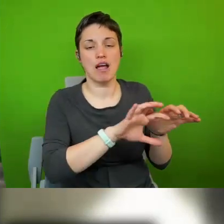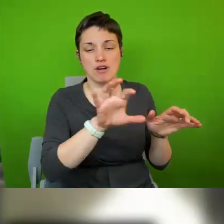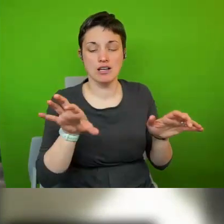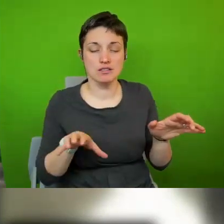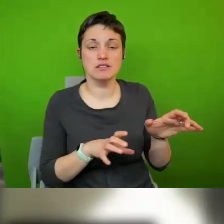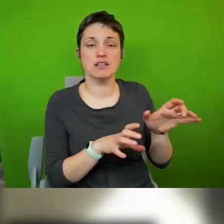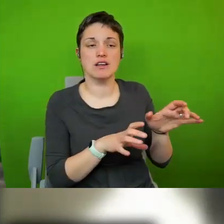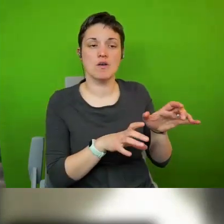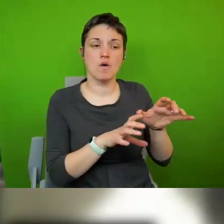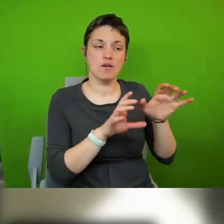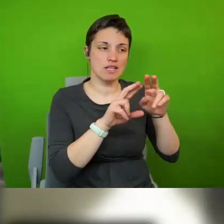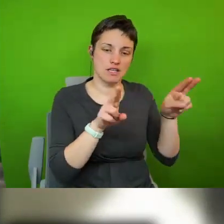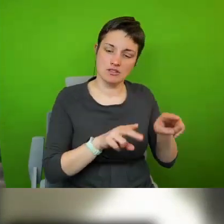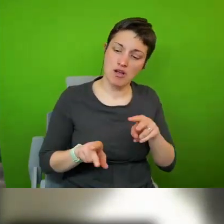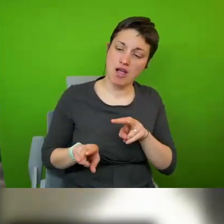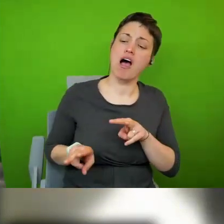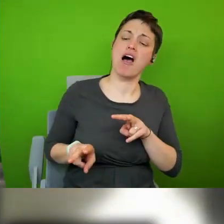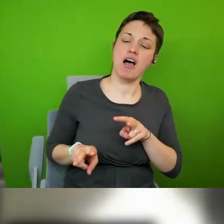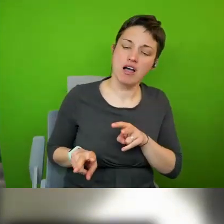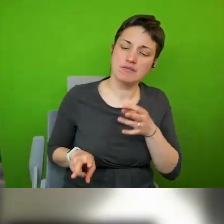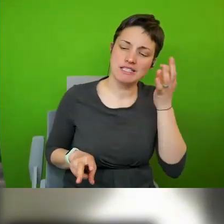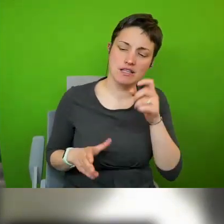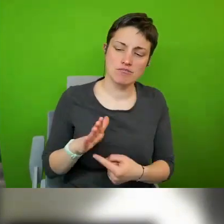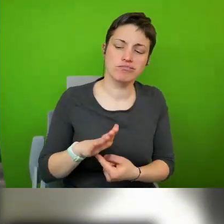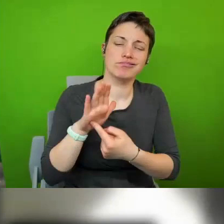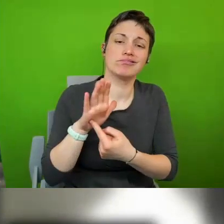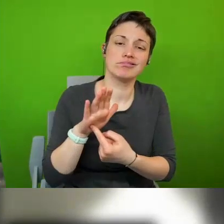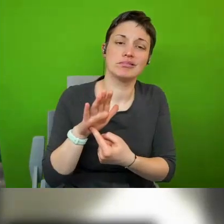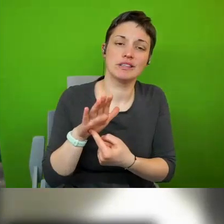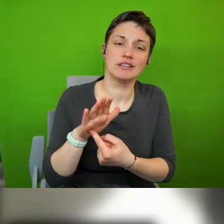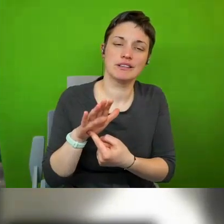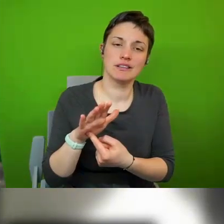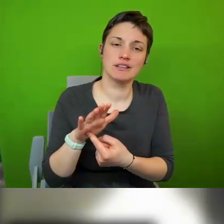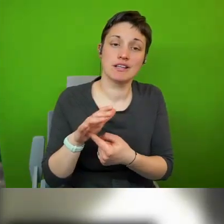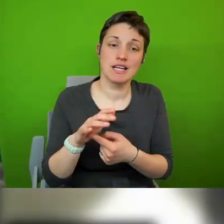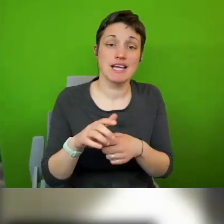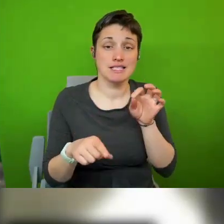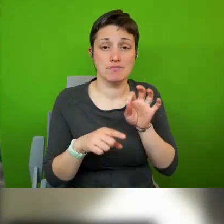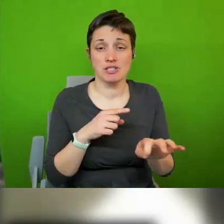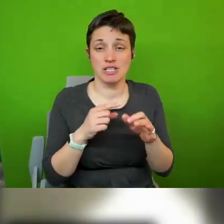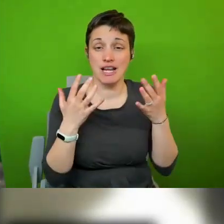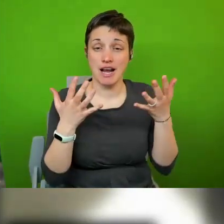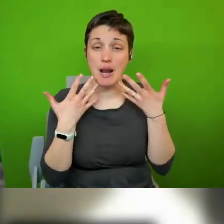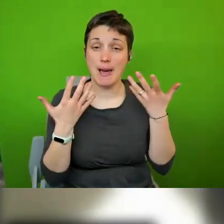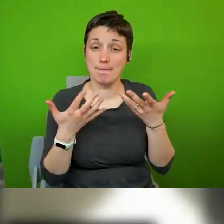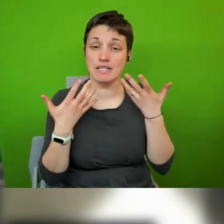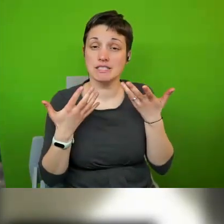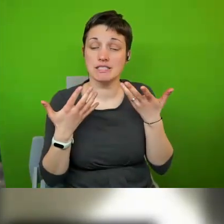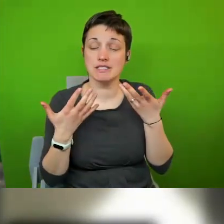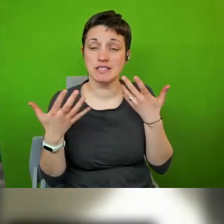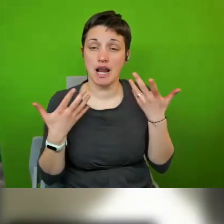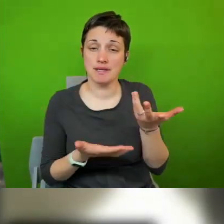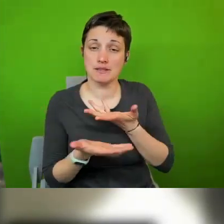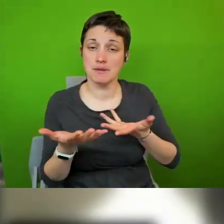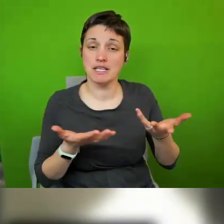and uh local places again i think the climate debate here is is is at the forefront much more